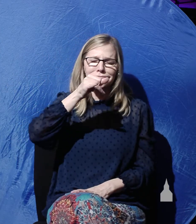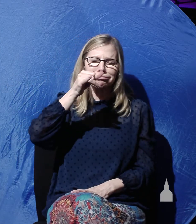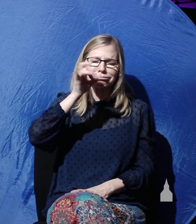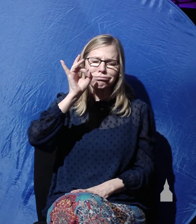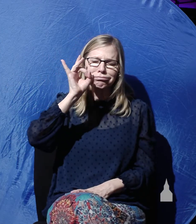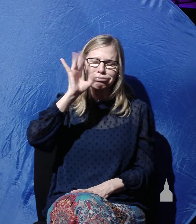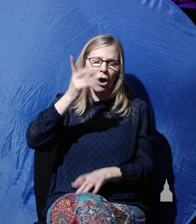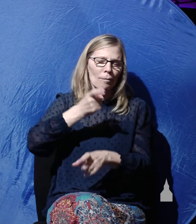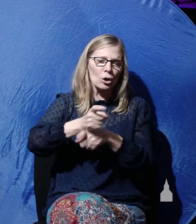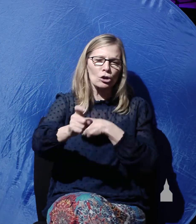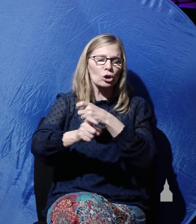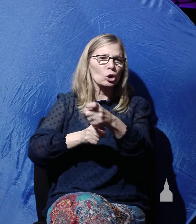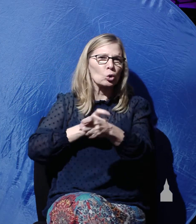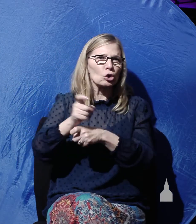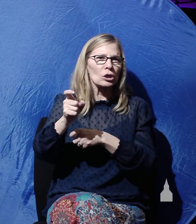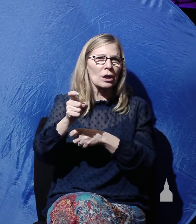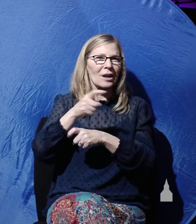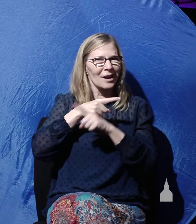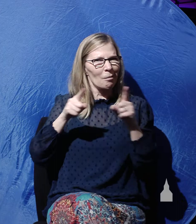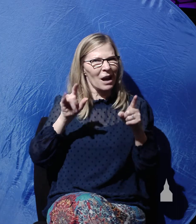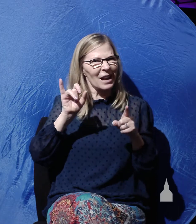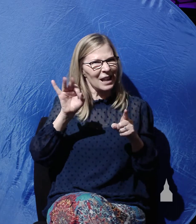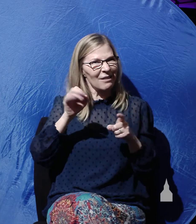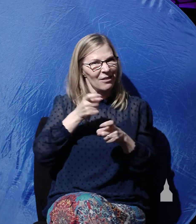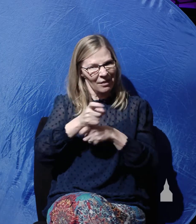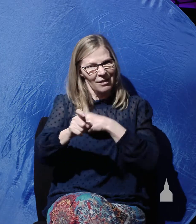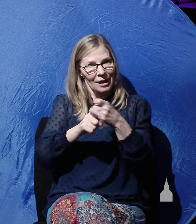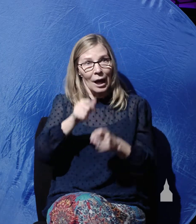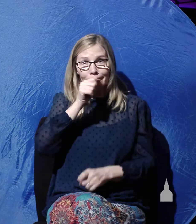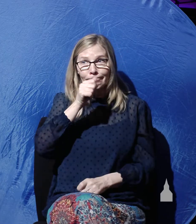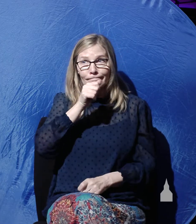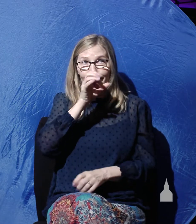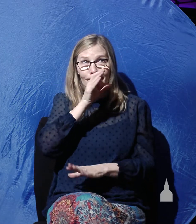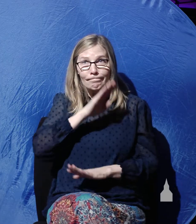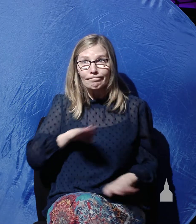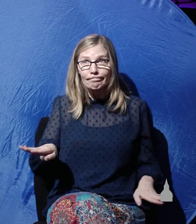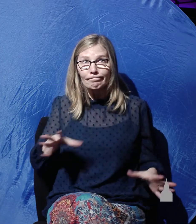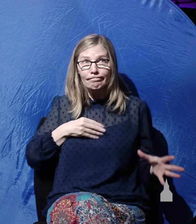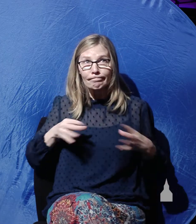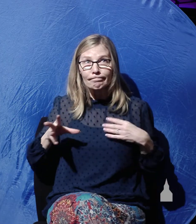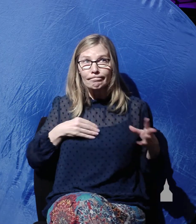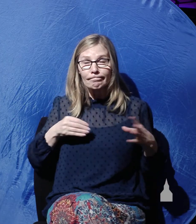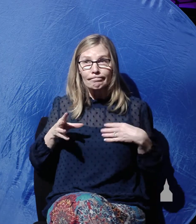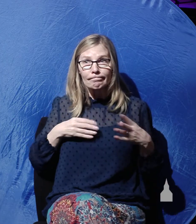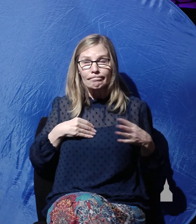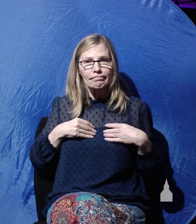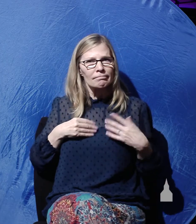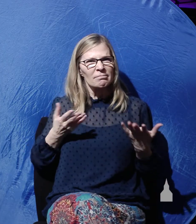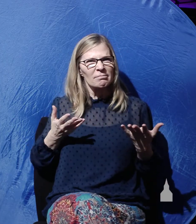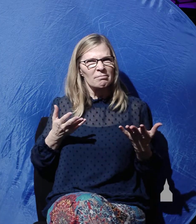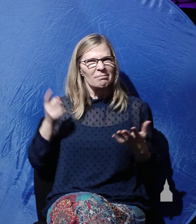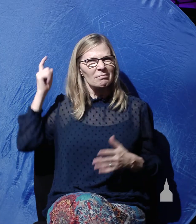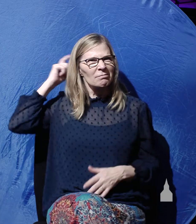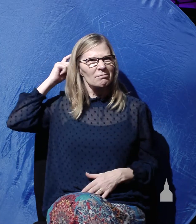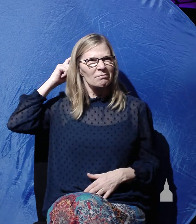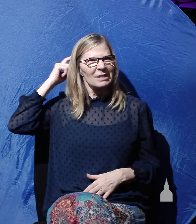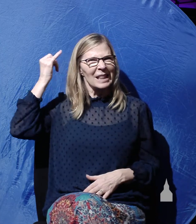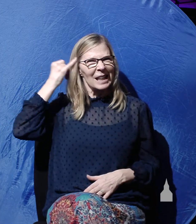that they knew to be untrue. And we can eliminate that because nobody, nobody